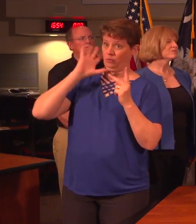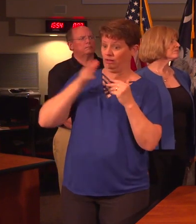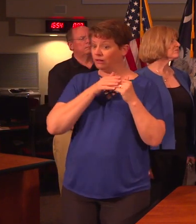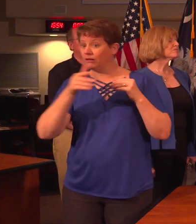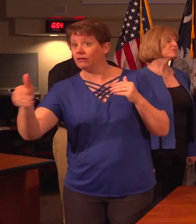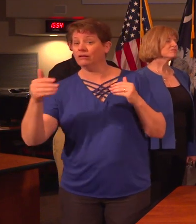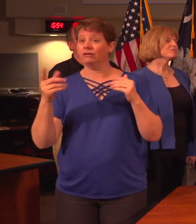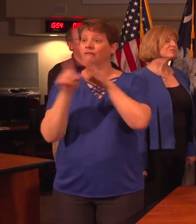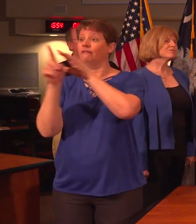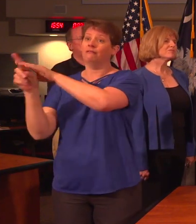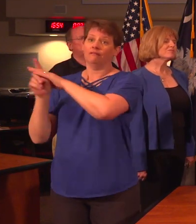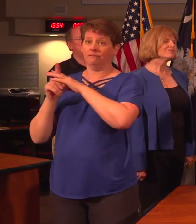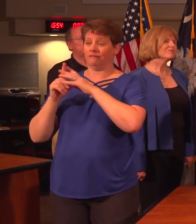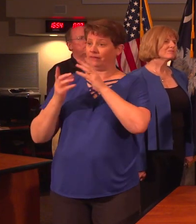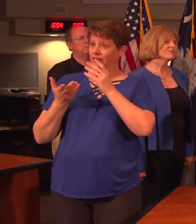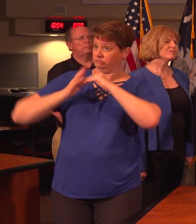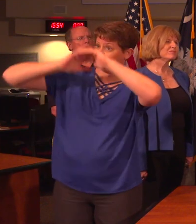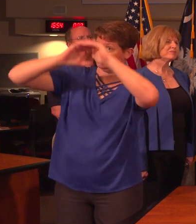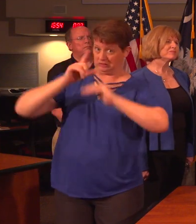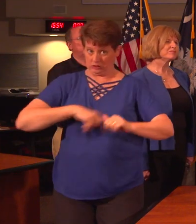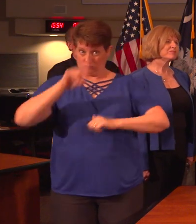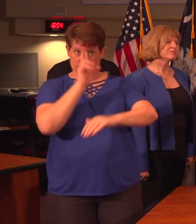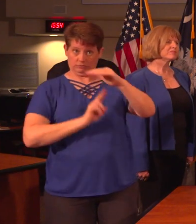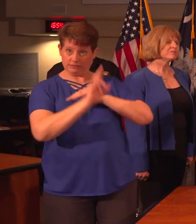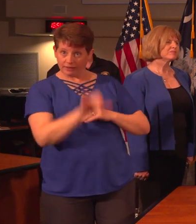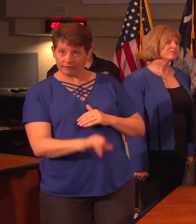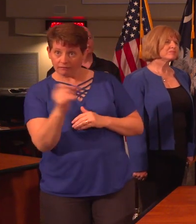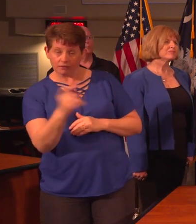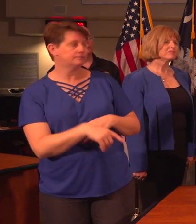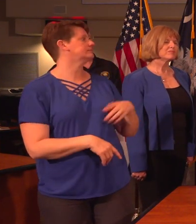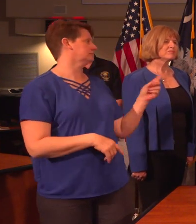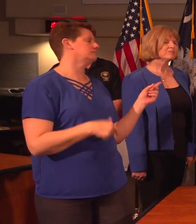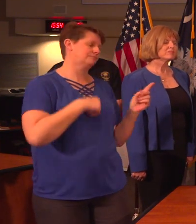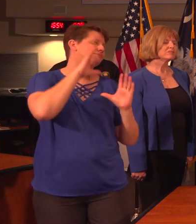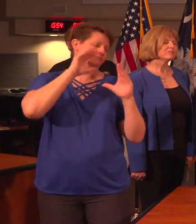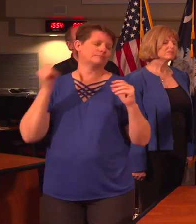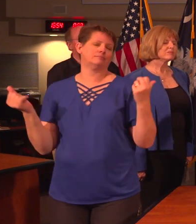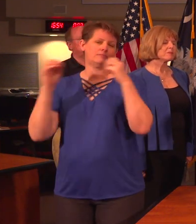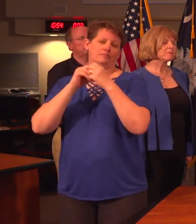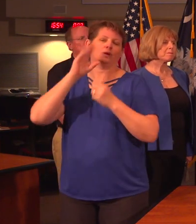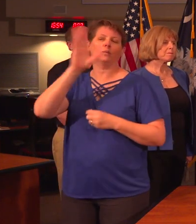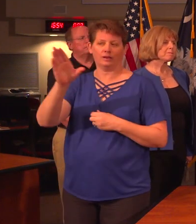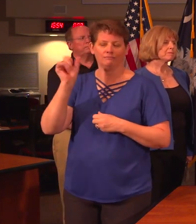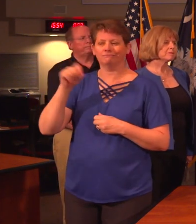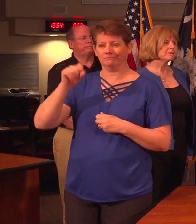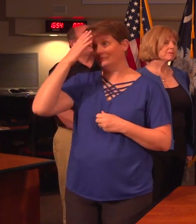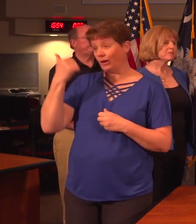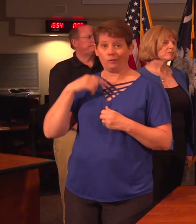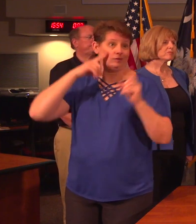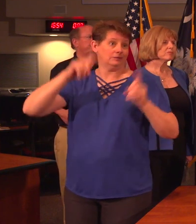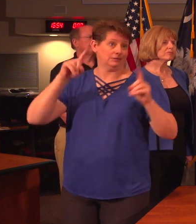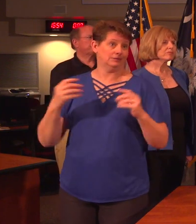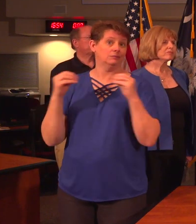coming days that bring these numbers up. Is that something you all are anticipating? We do expect to see more cases and that's why we're testing